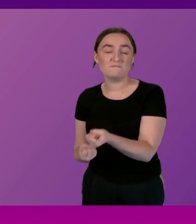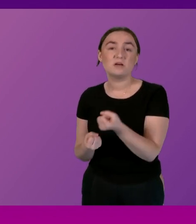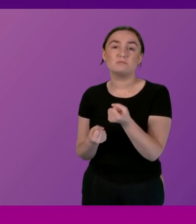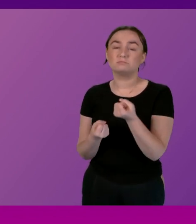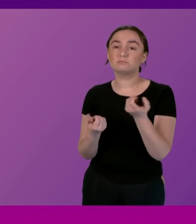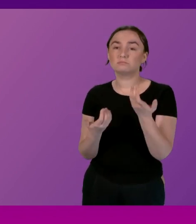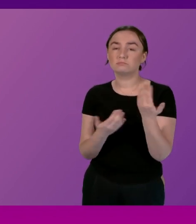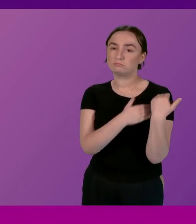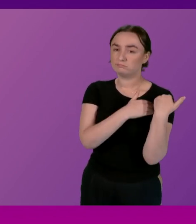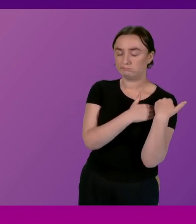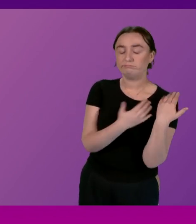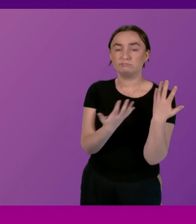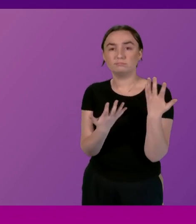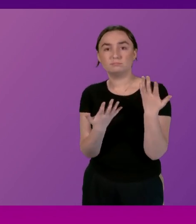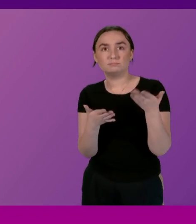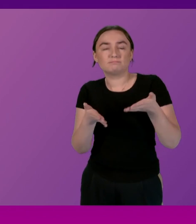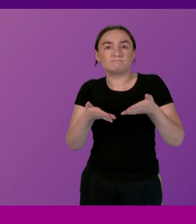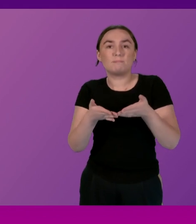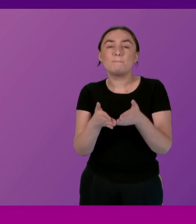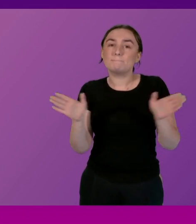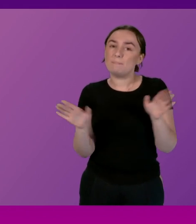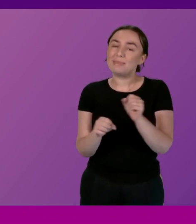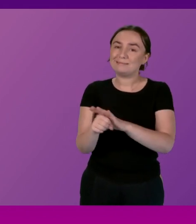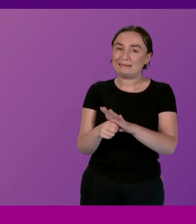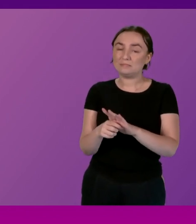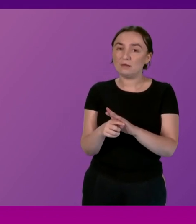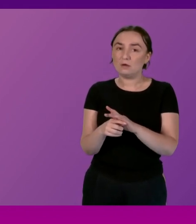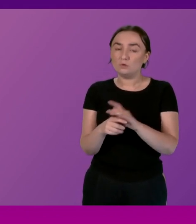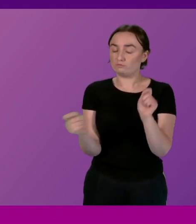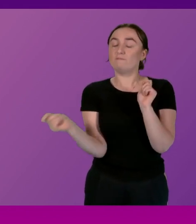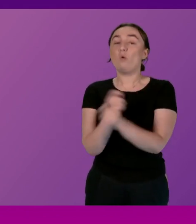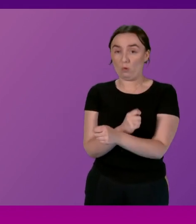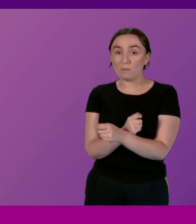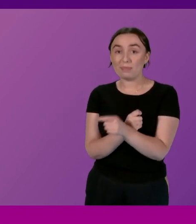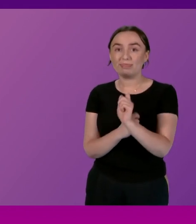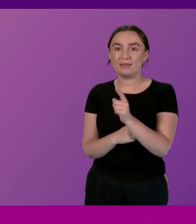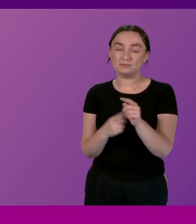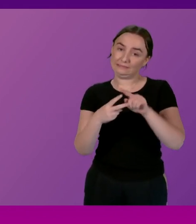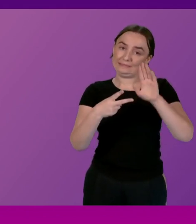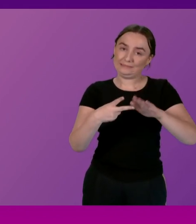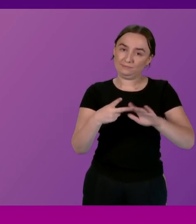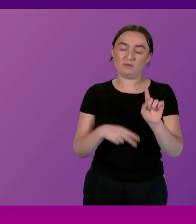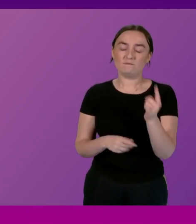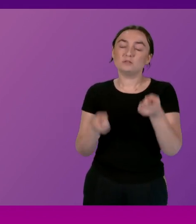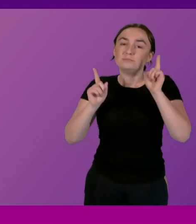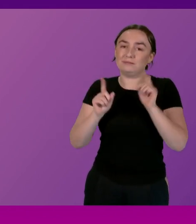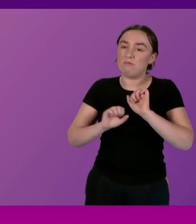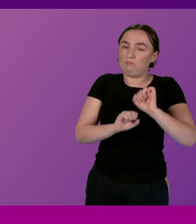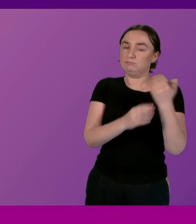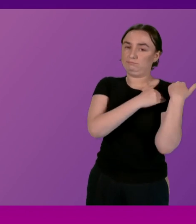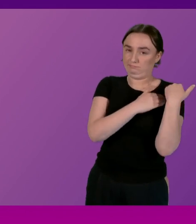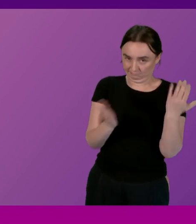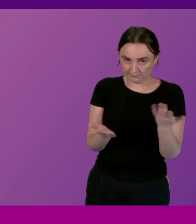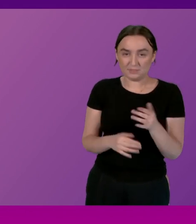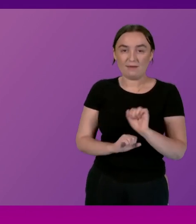I think that is an important role for the deputy first minister to have given she obviously has the finance brief